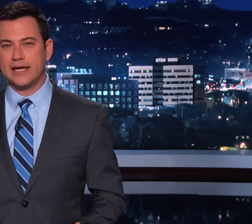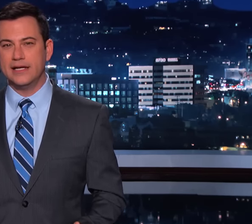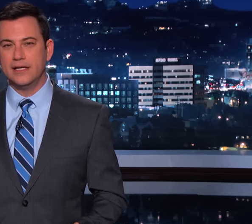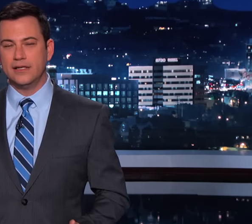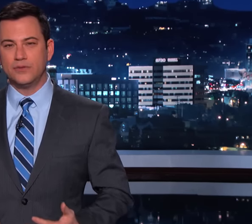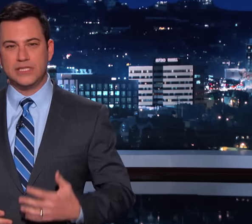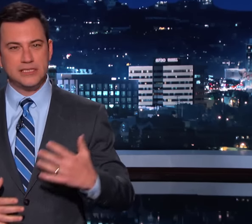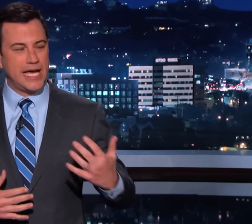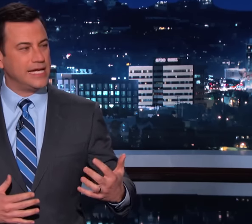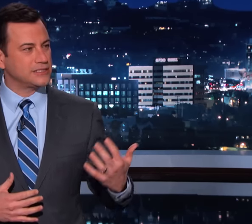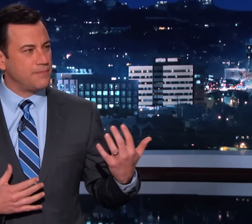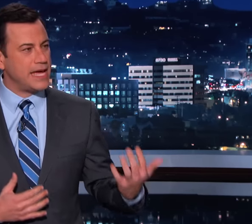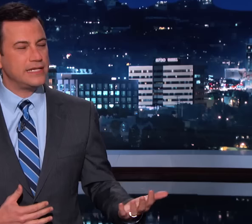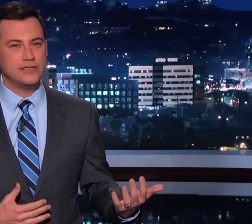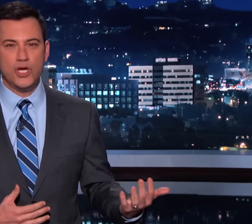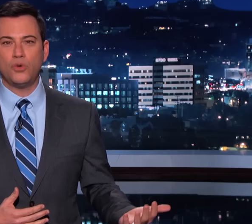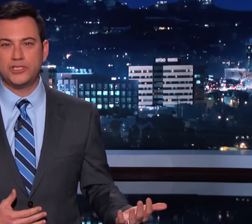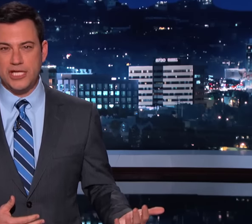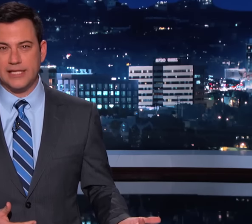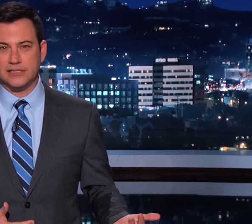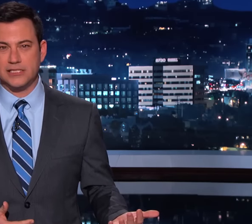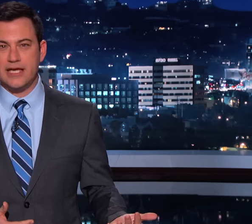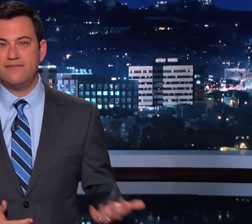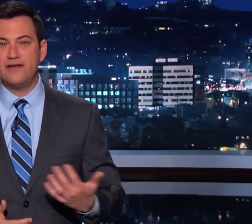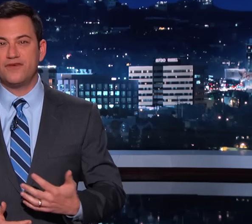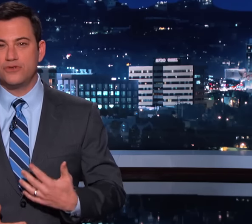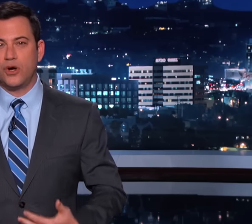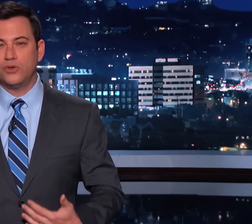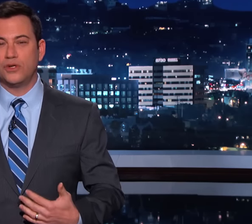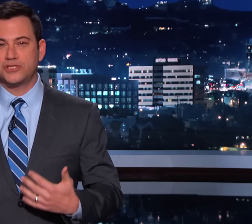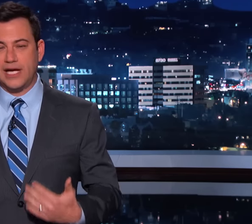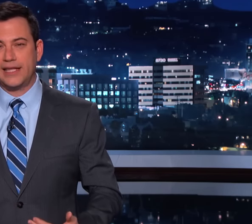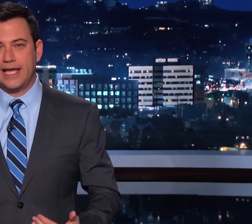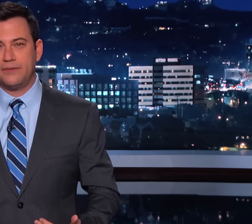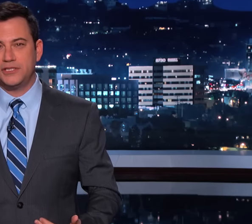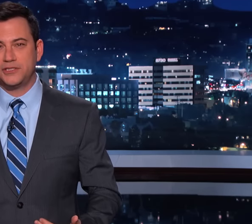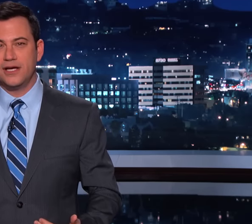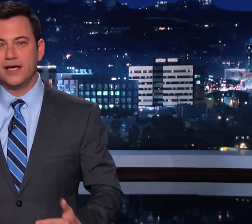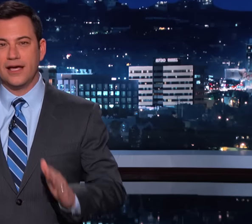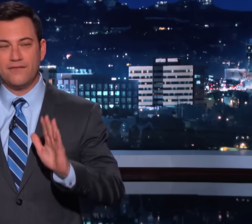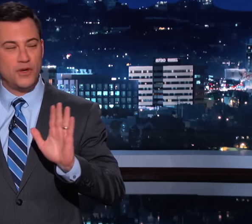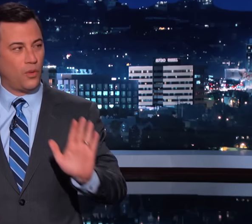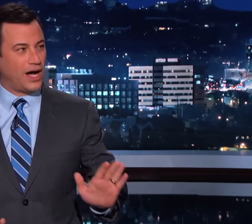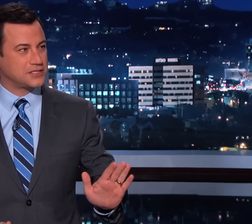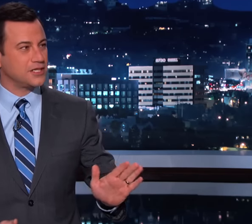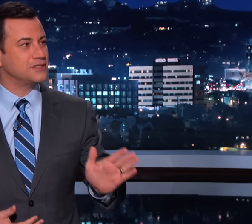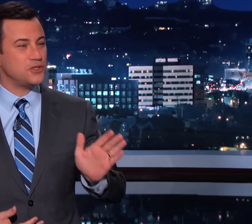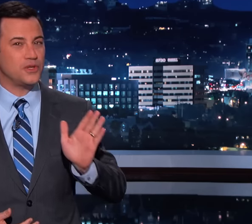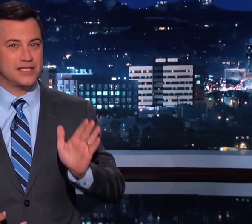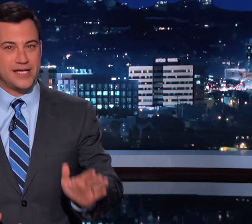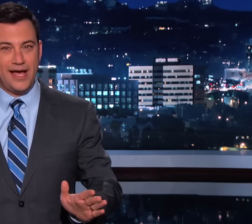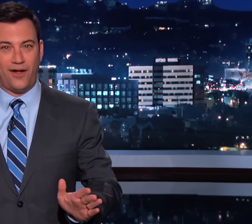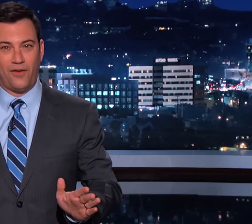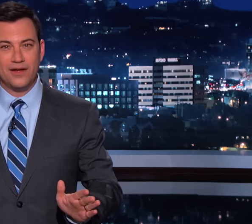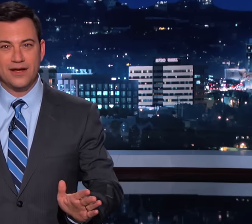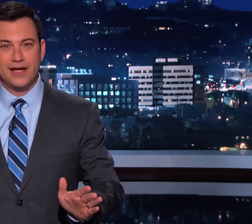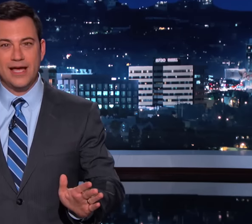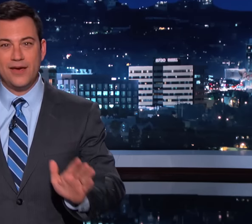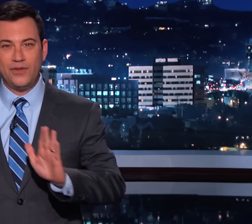with his hands made no sense. Even if you don't know sign language, if you watch this, you can tell he only